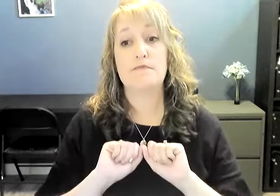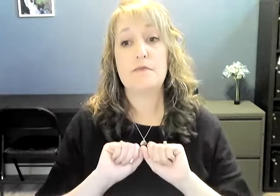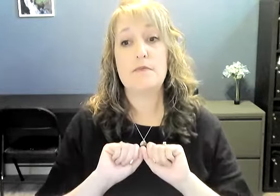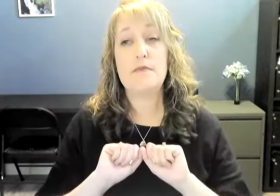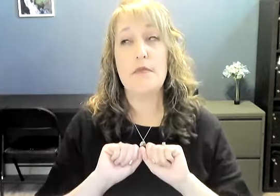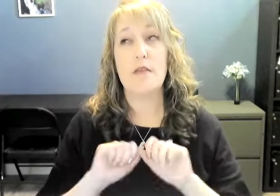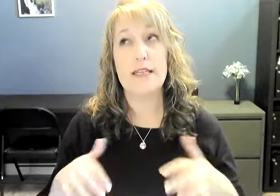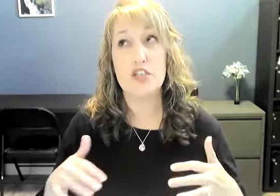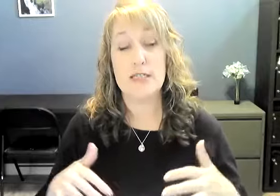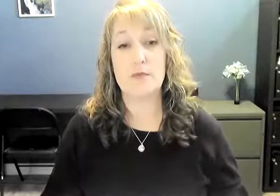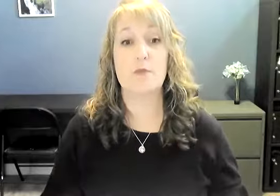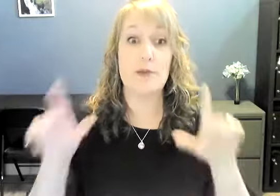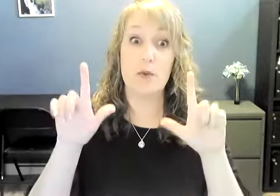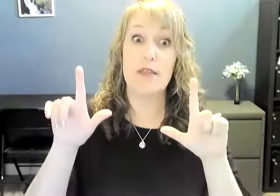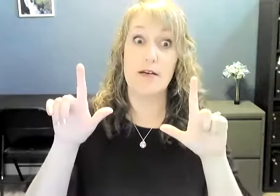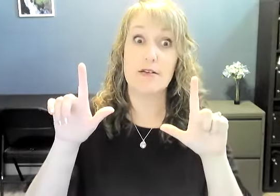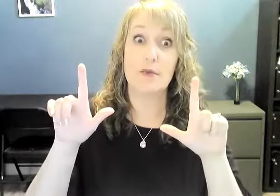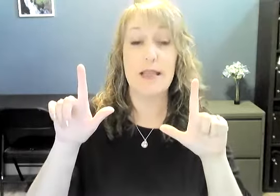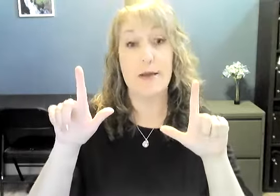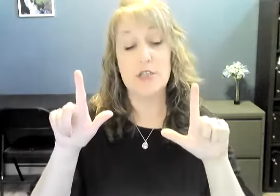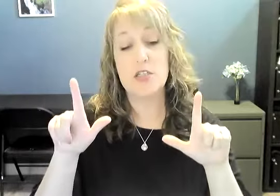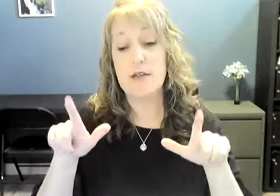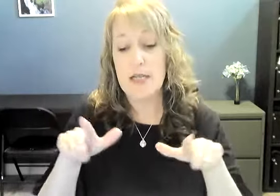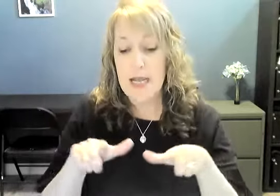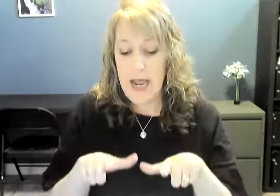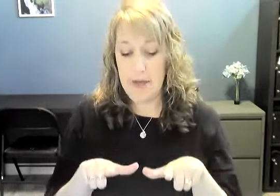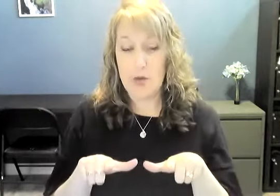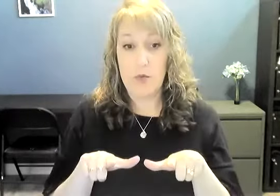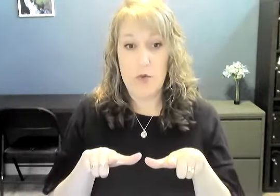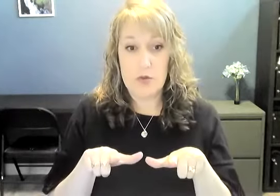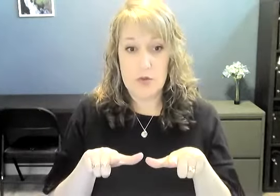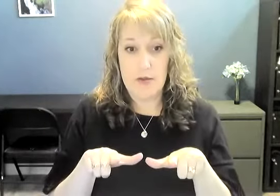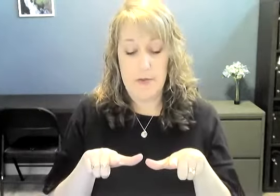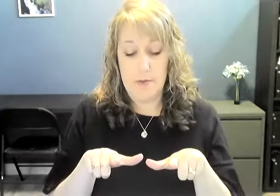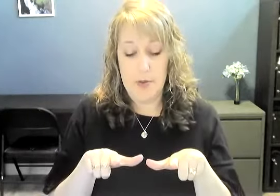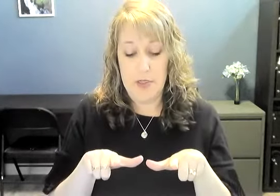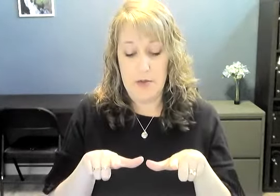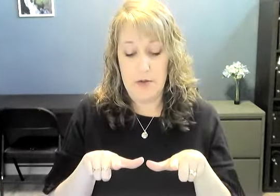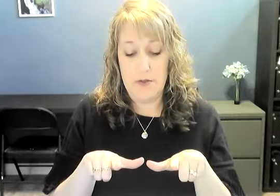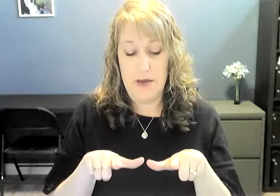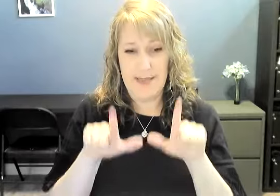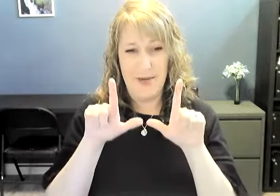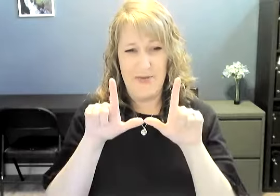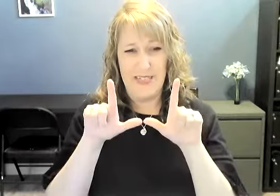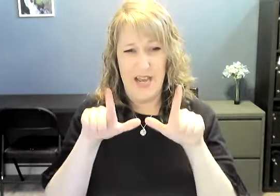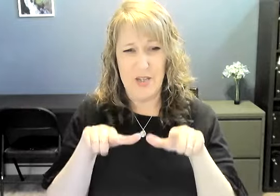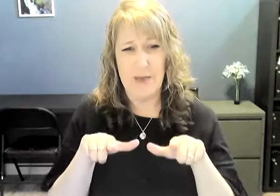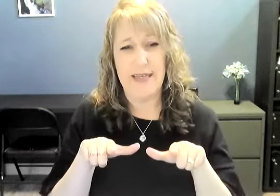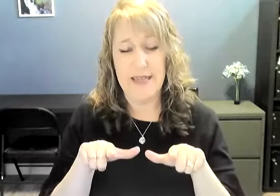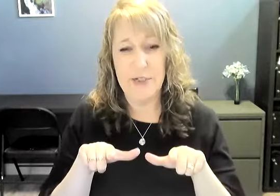So the initialized one would be with L's for language. And then you sort of put your thumbs, they don't have to touch, but like near